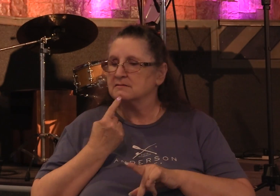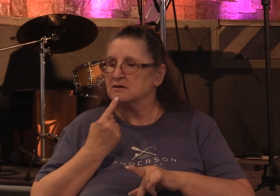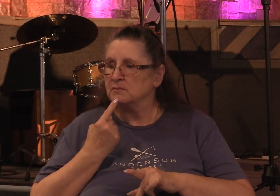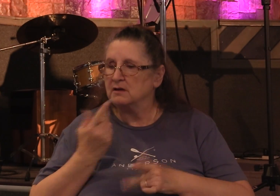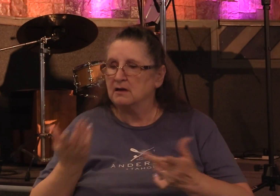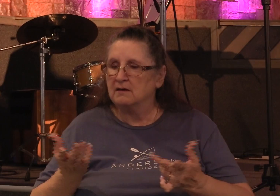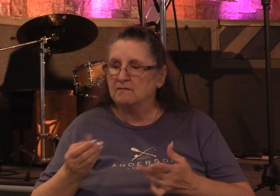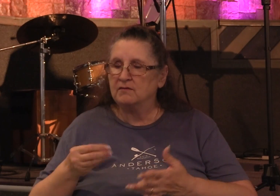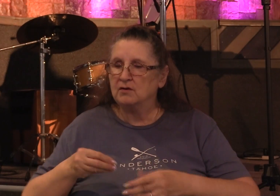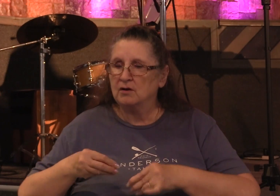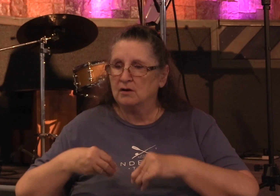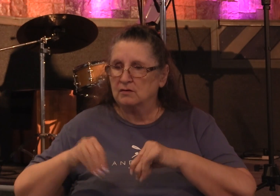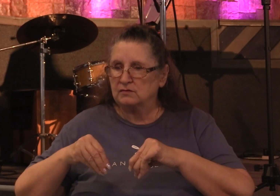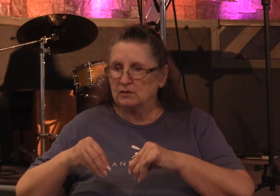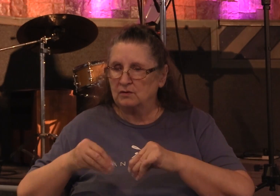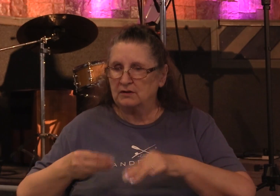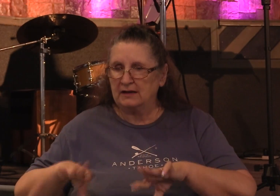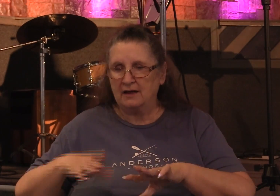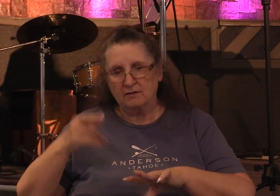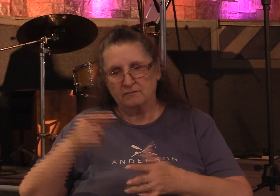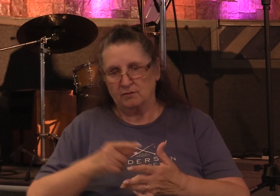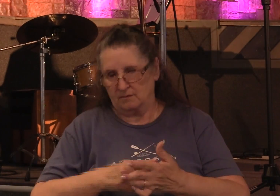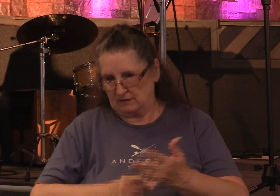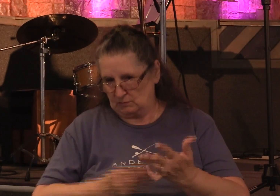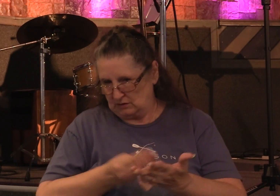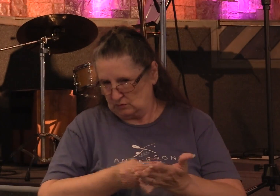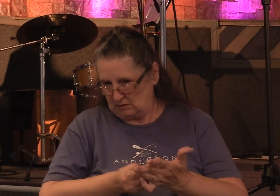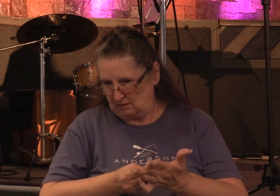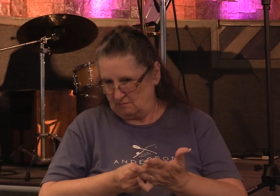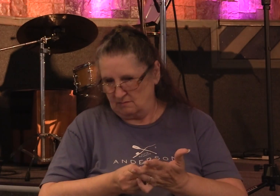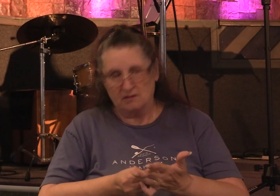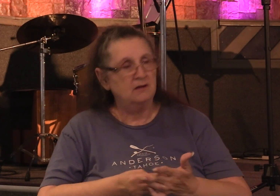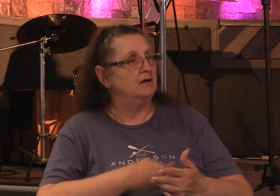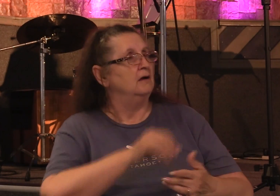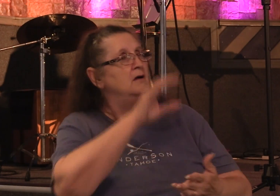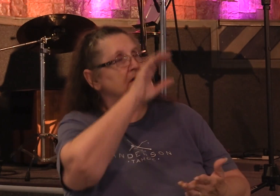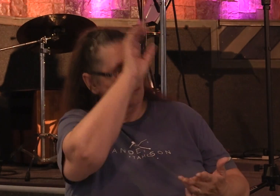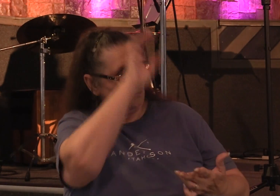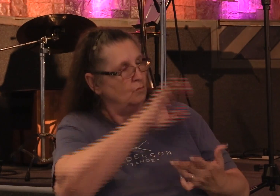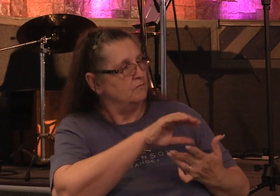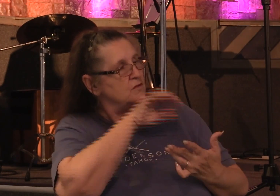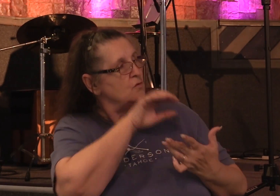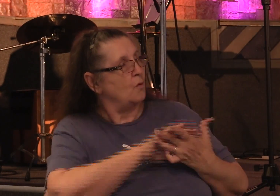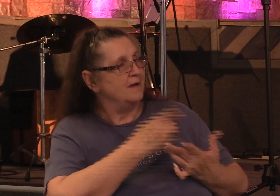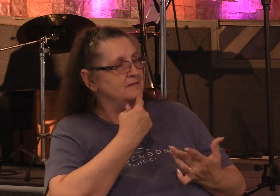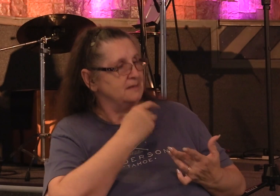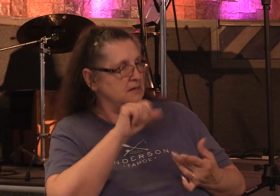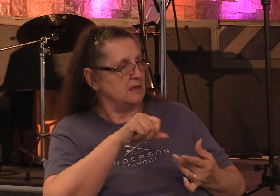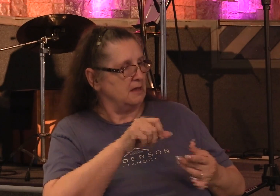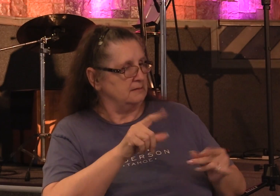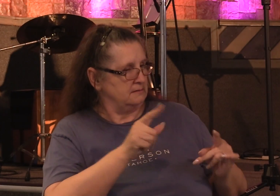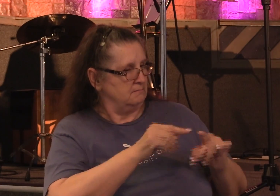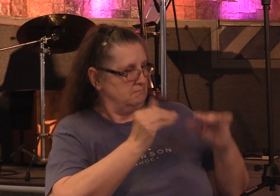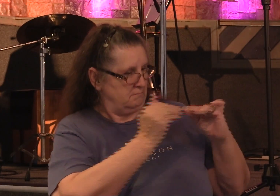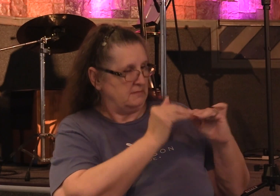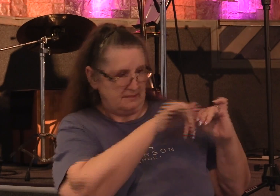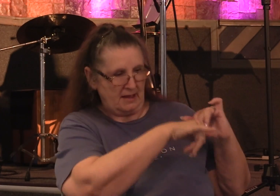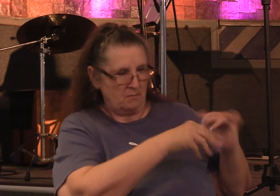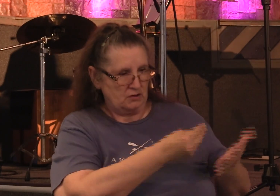sold the land for so much she said yes for so much then Peter